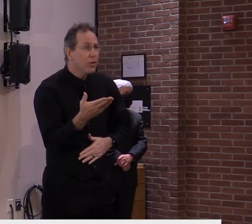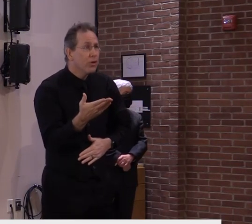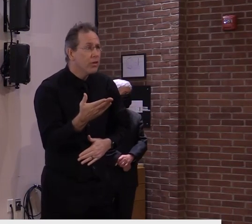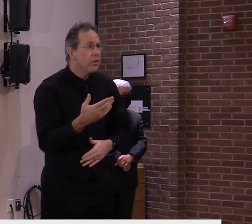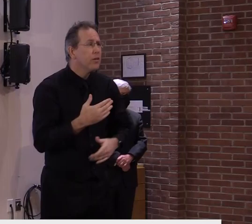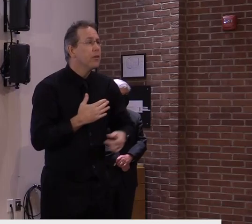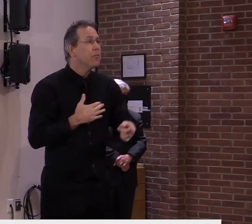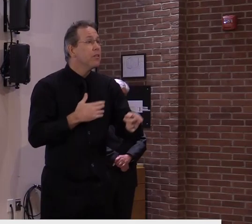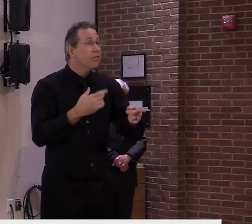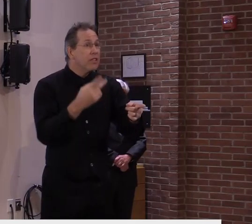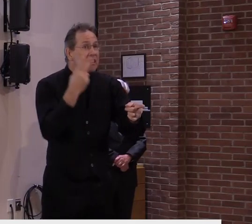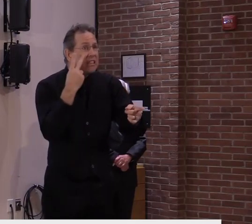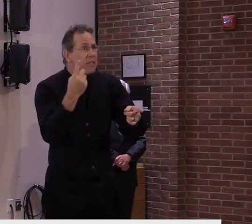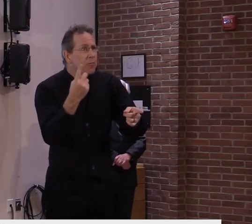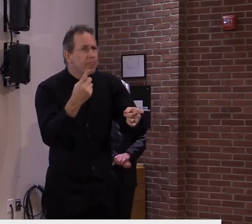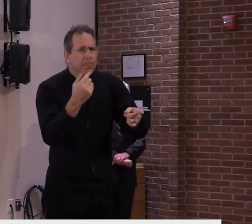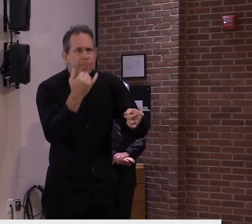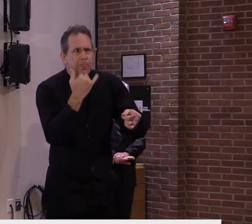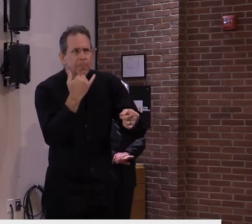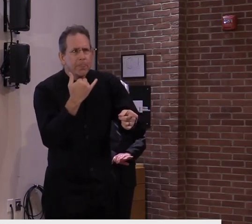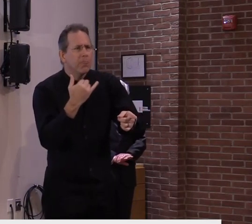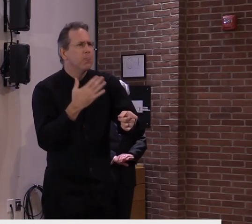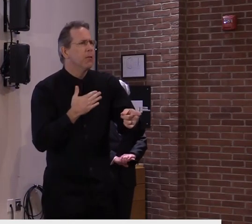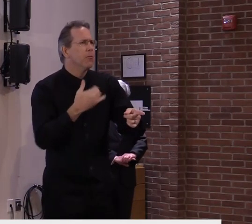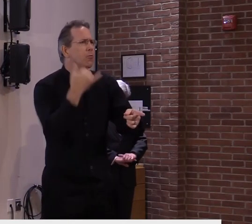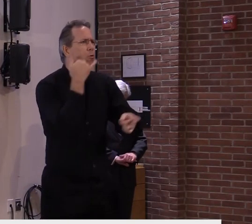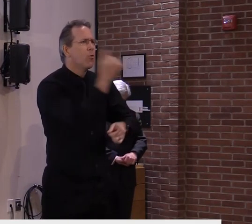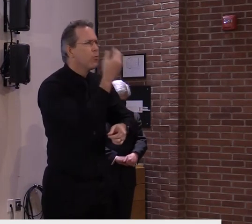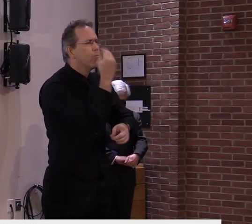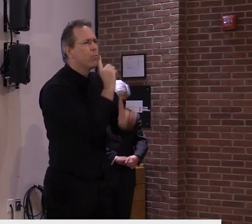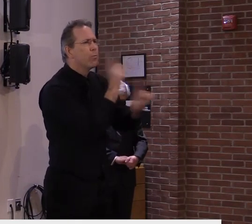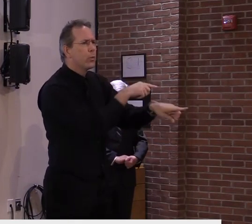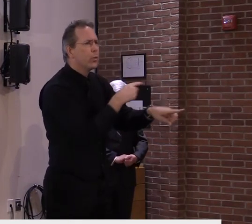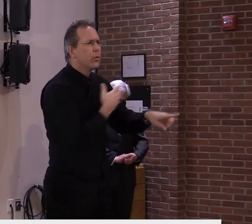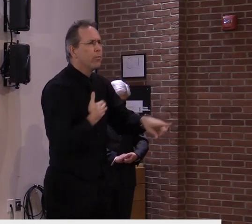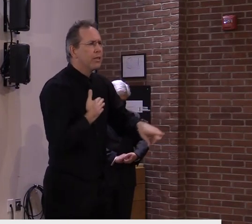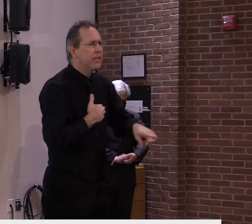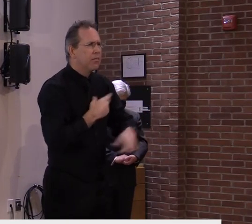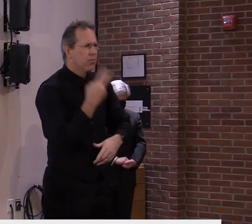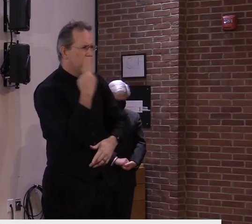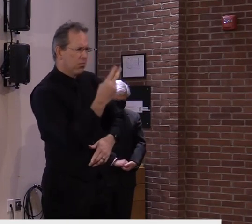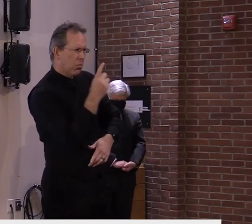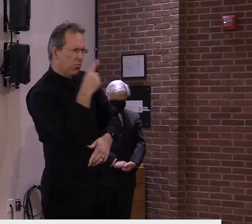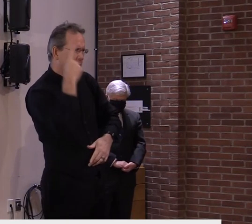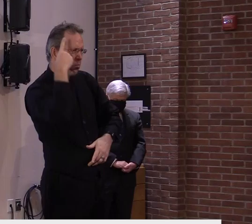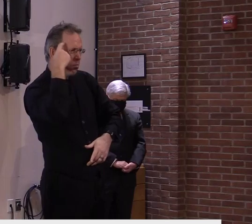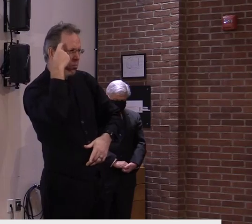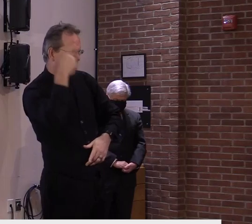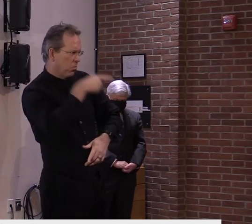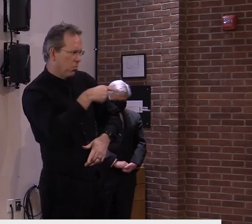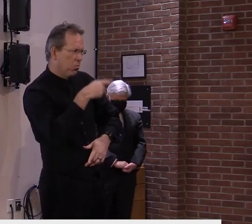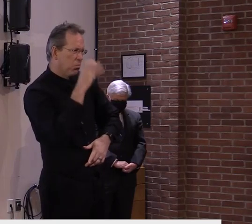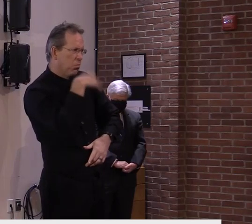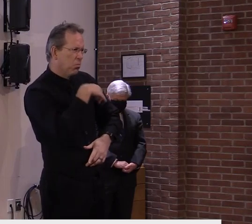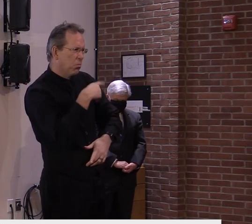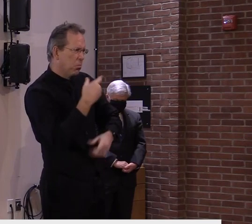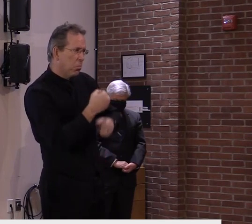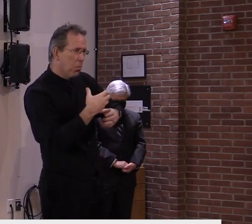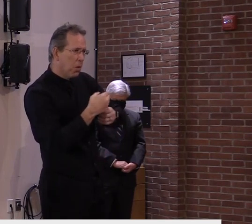something campaign. you see anything that looks like a threat or looks like it's off, please let your local law enforcement know or hit our tip line.